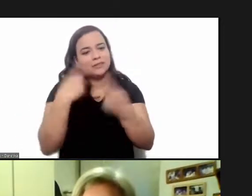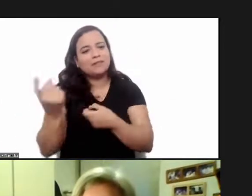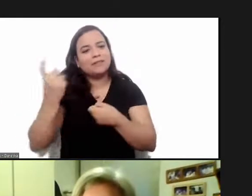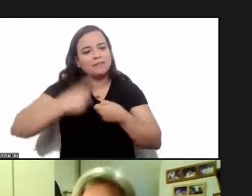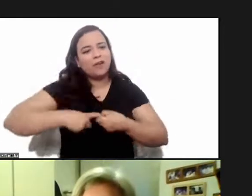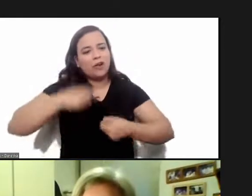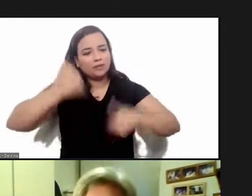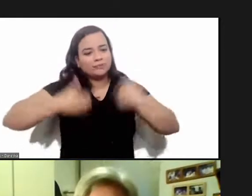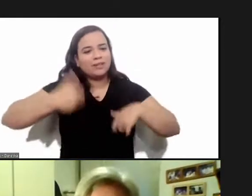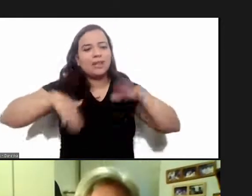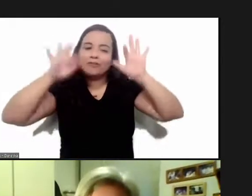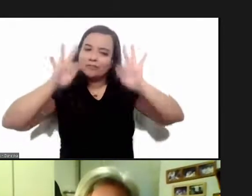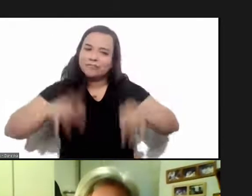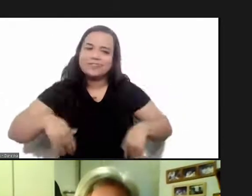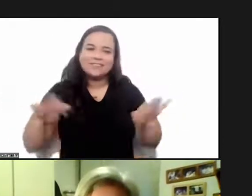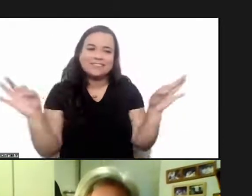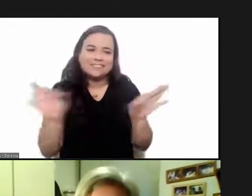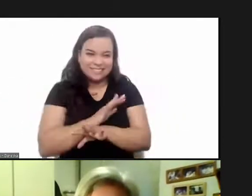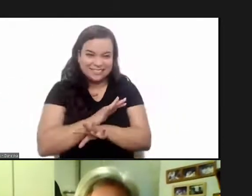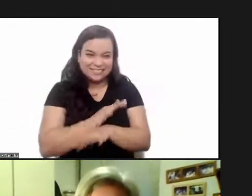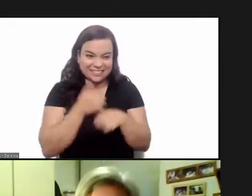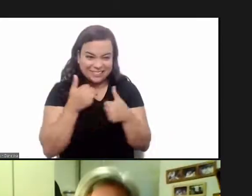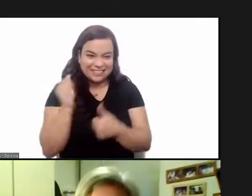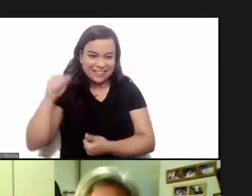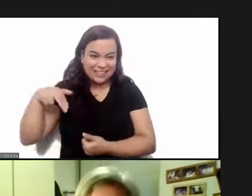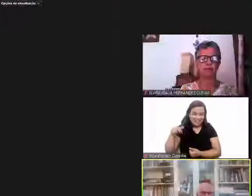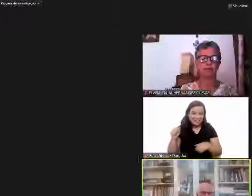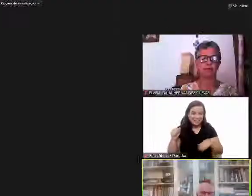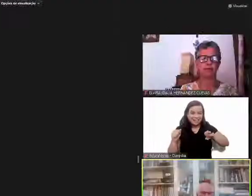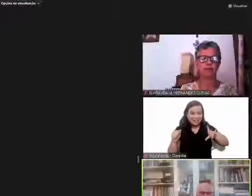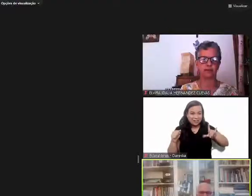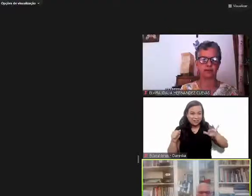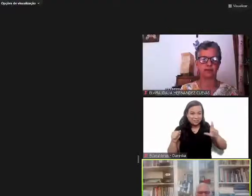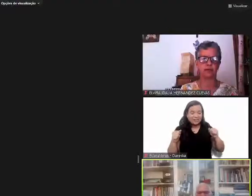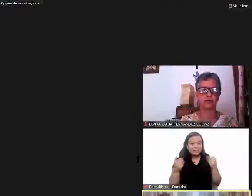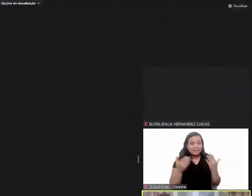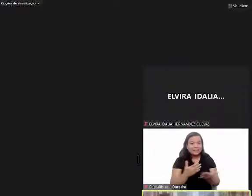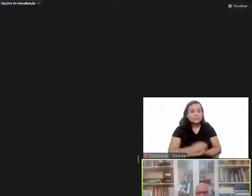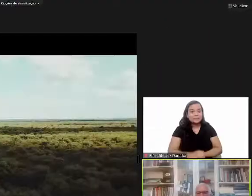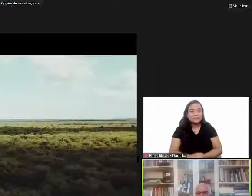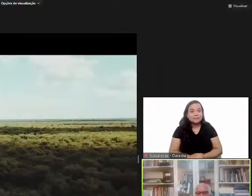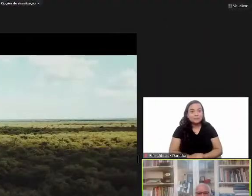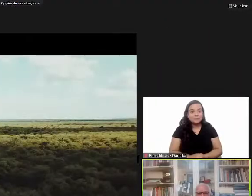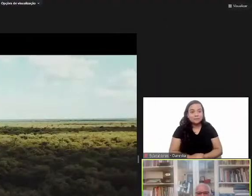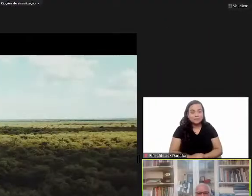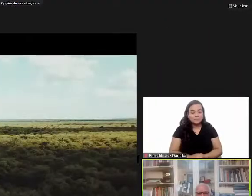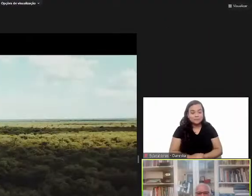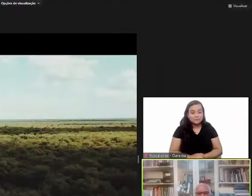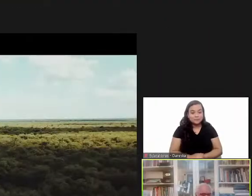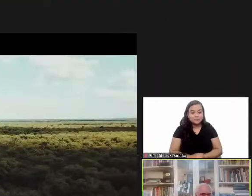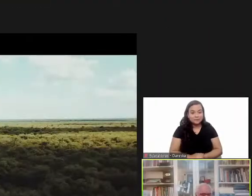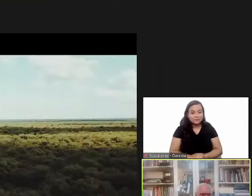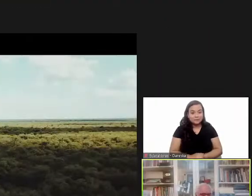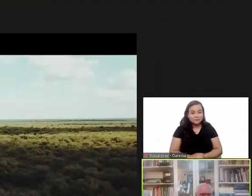communications experts to show us the video and after which we'll come back for the commentary by alvira and anna maria